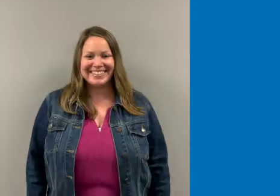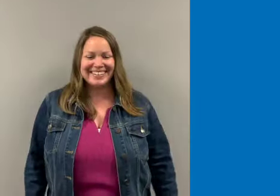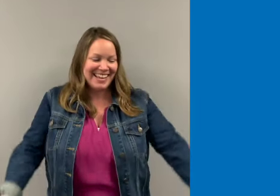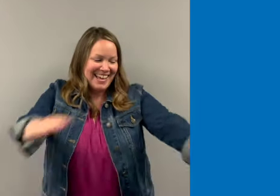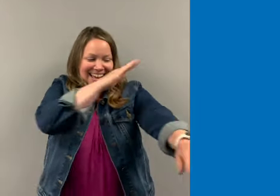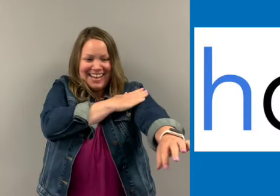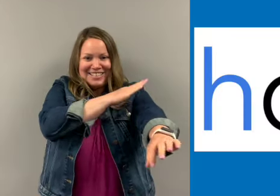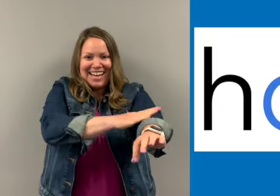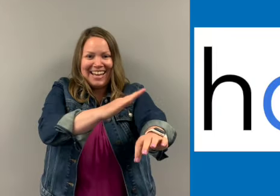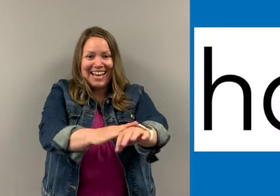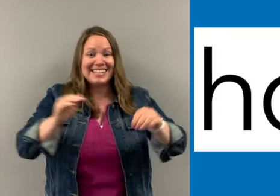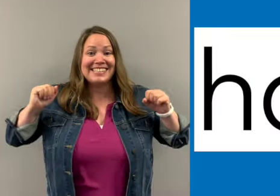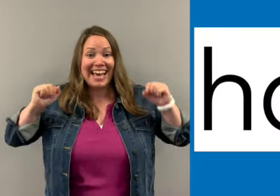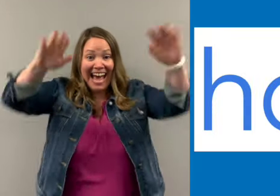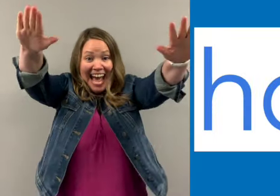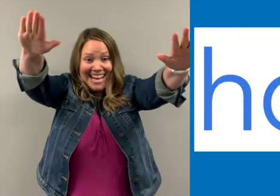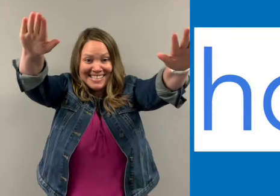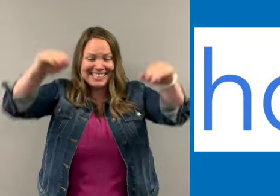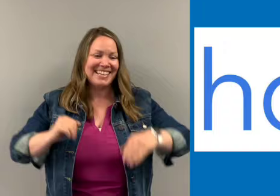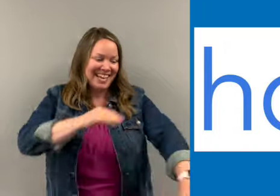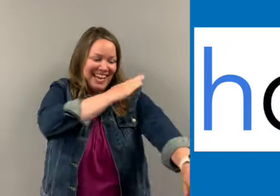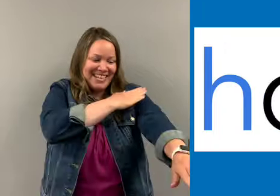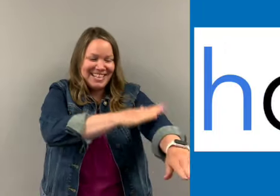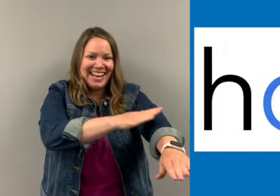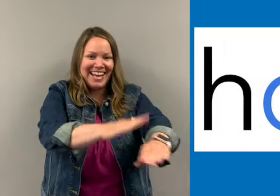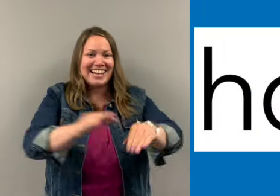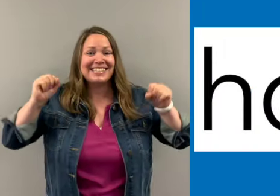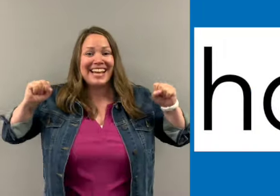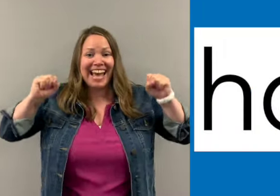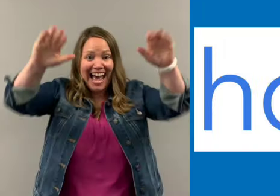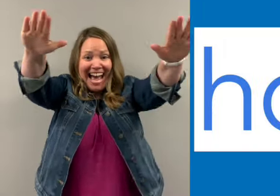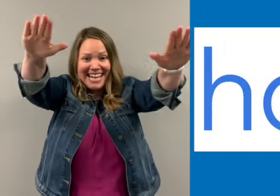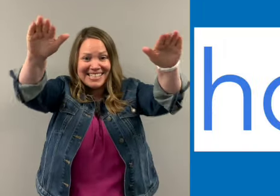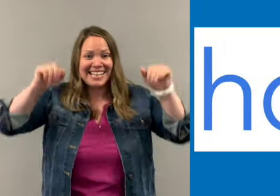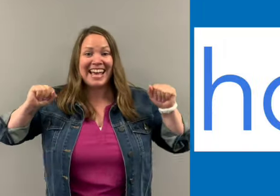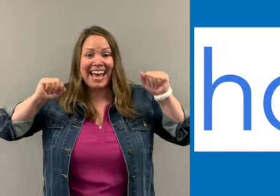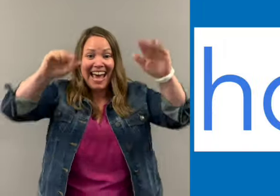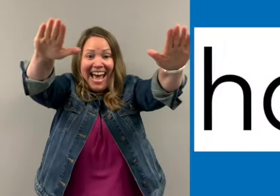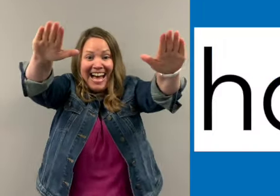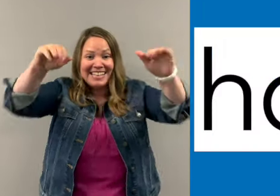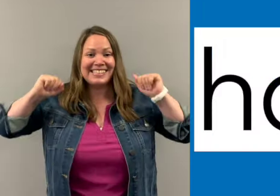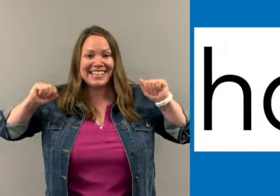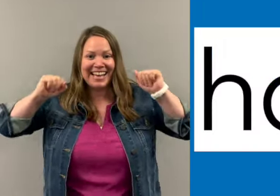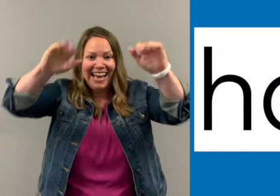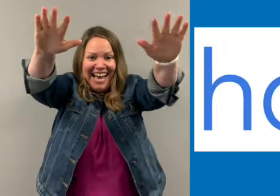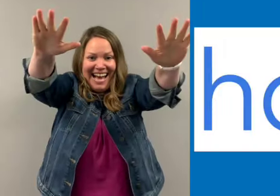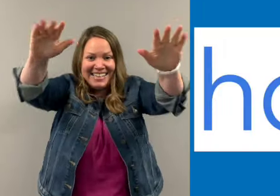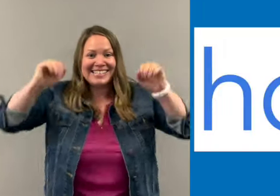H-A-S, has, H-A-S, has, has, has,